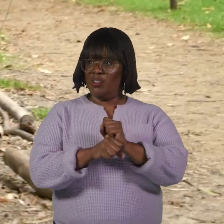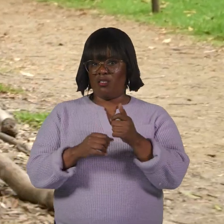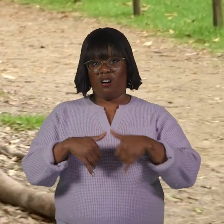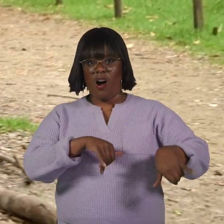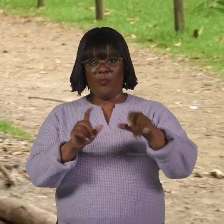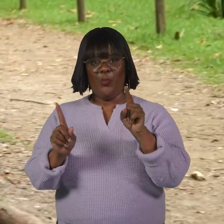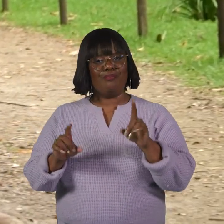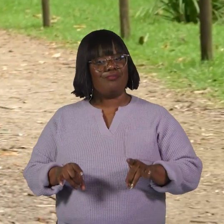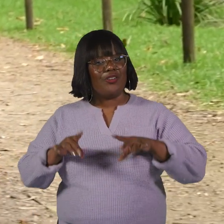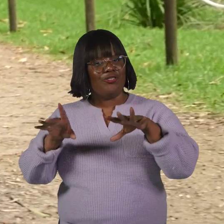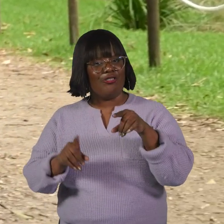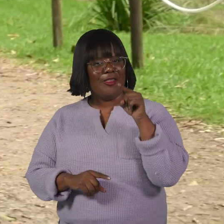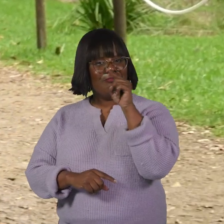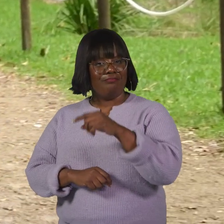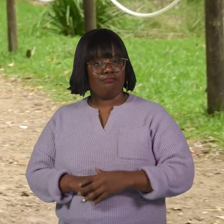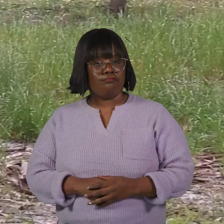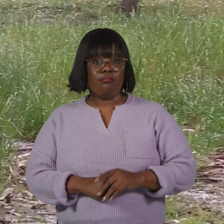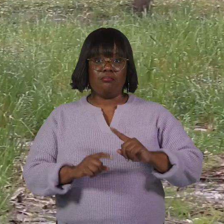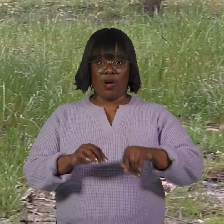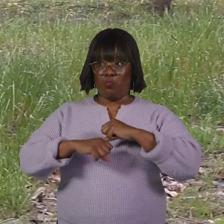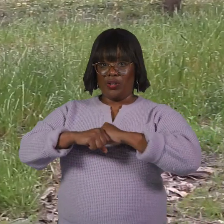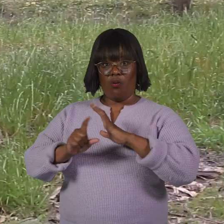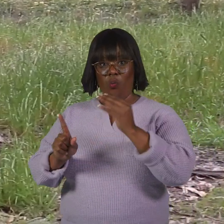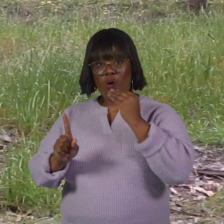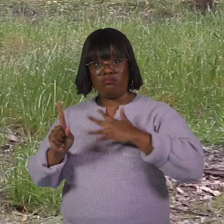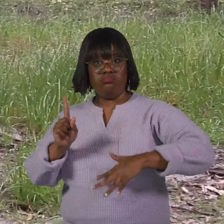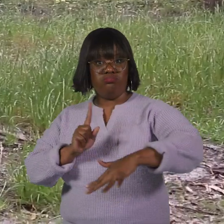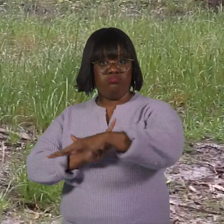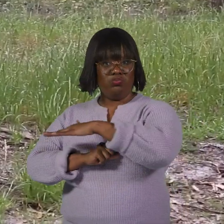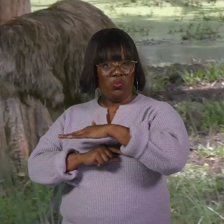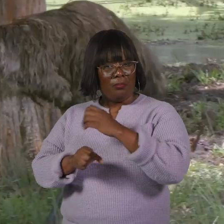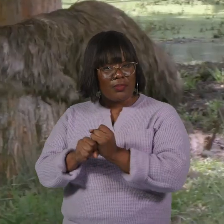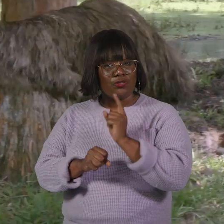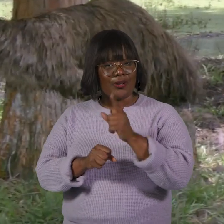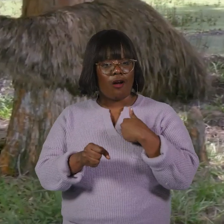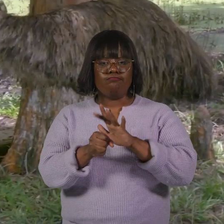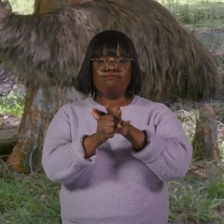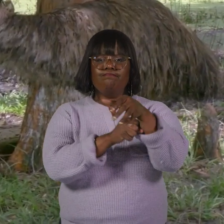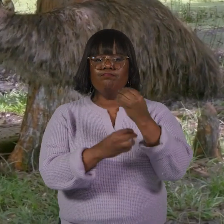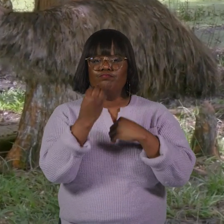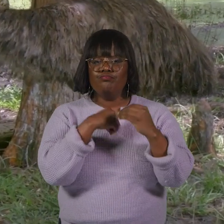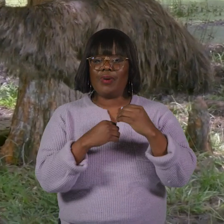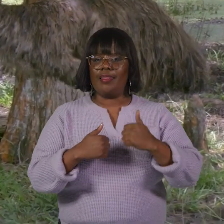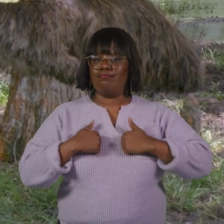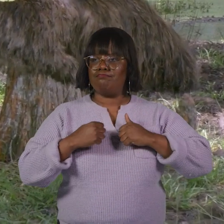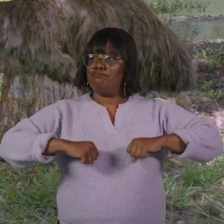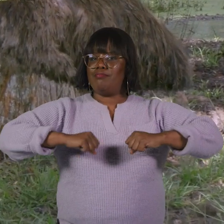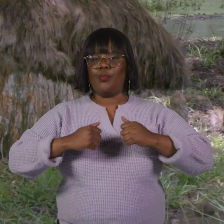they are pretty common in Australia. However, protecting their habitats and making sure they have enough food and space to live comfortably